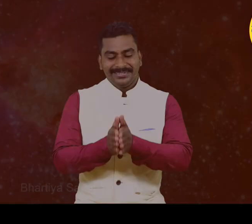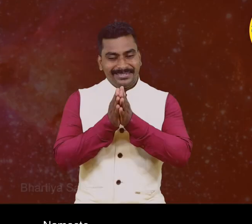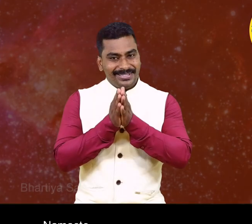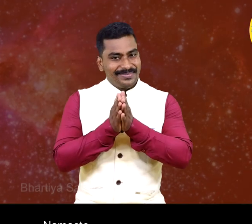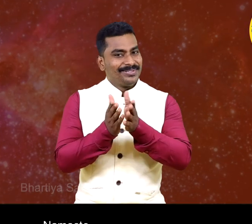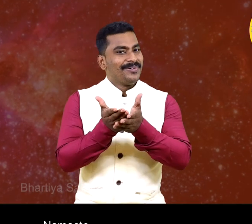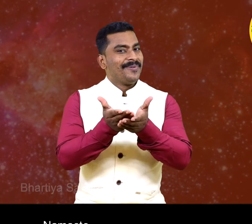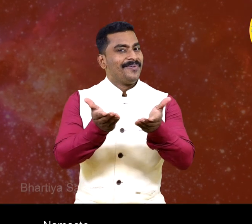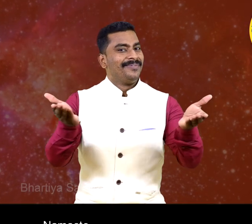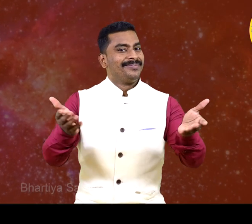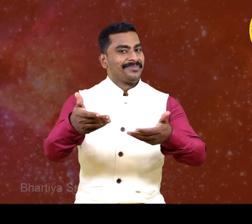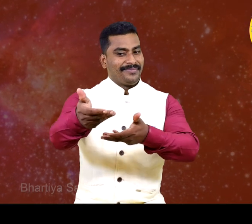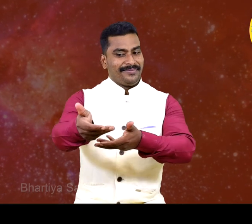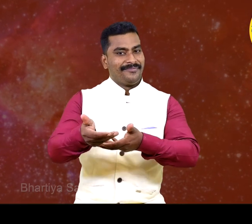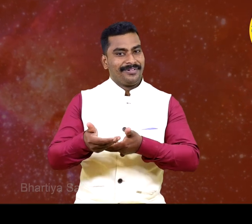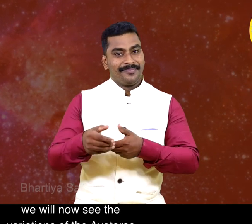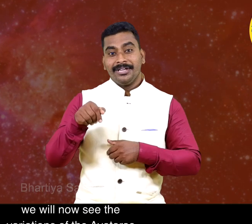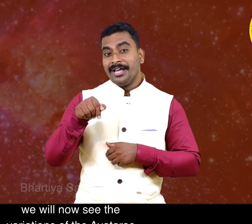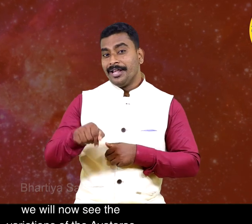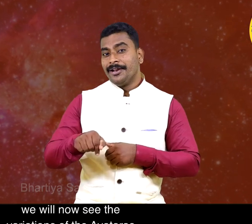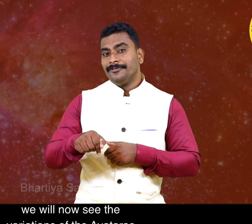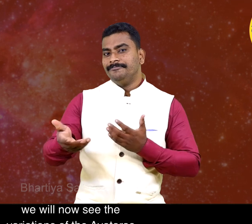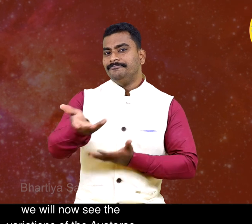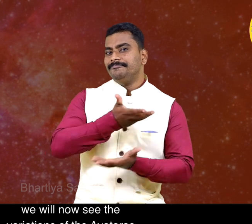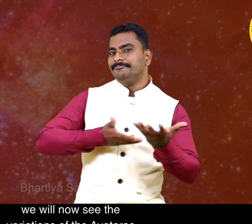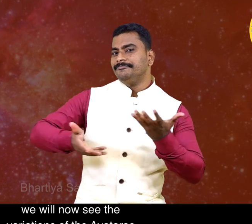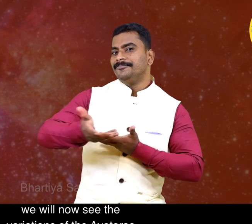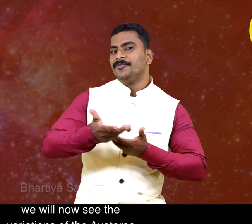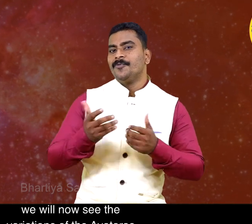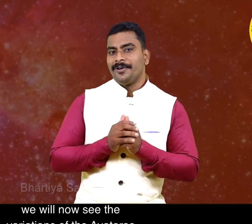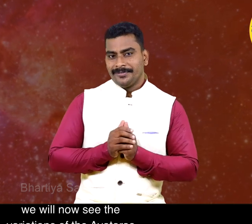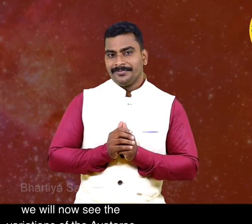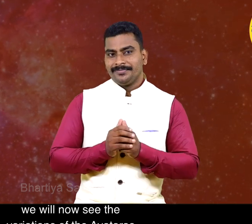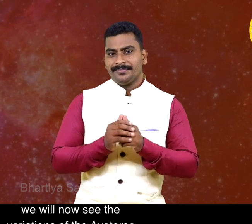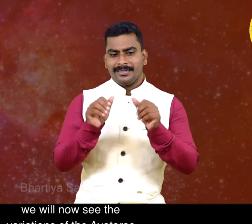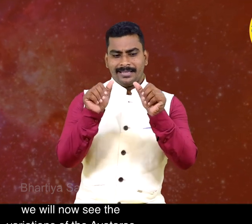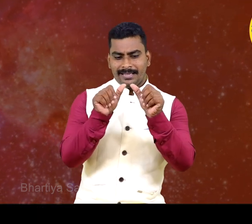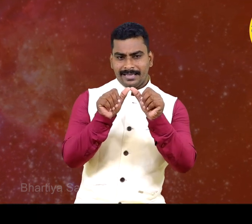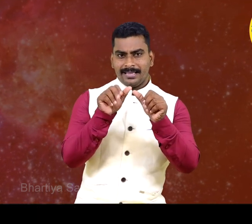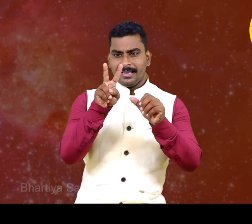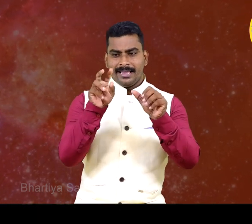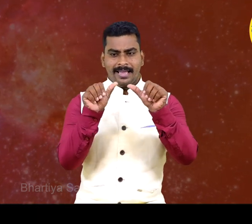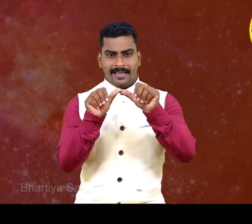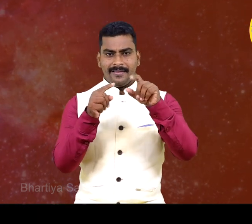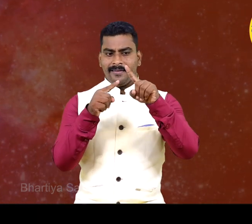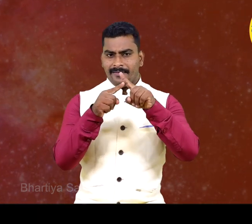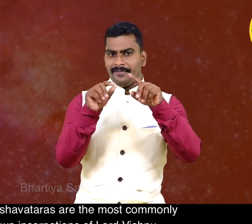Namaste. We will now see the variations of the Avataras. The